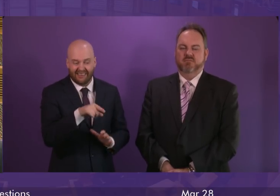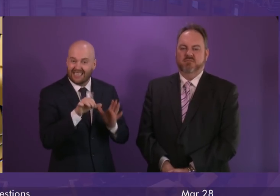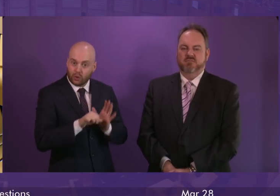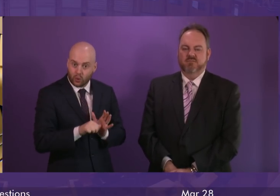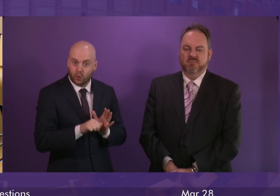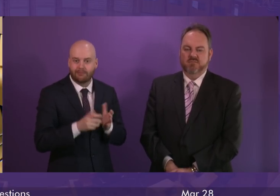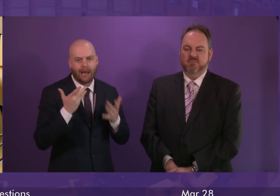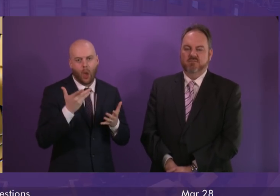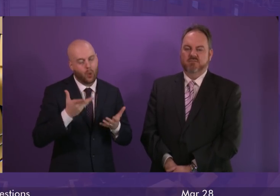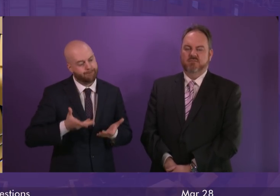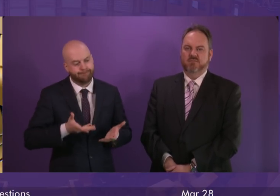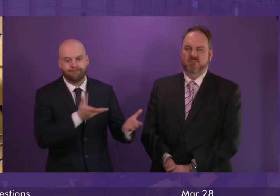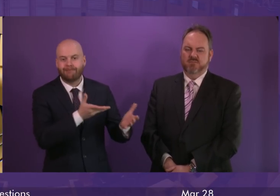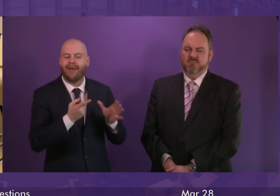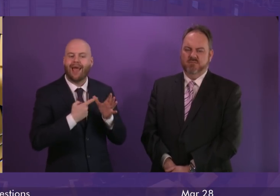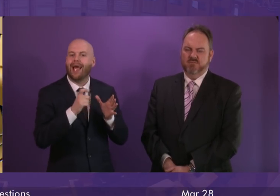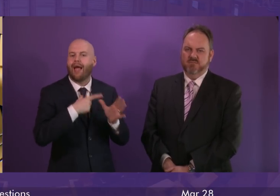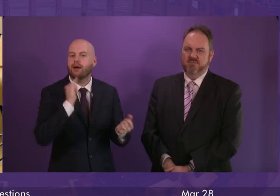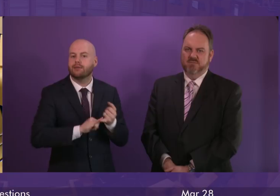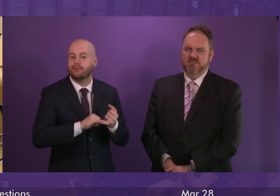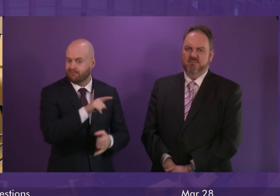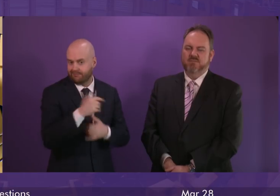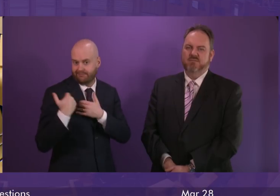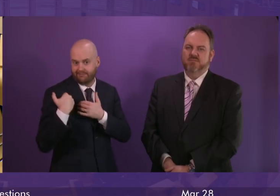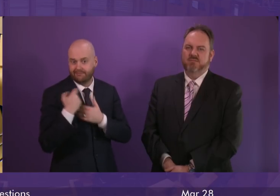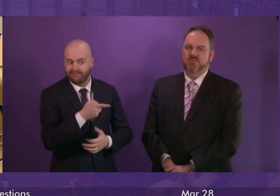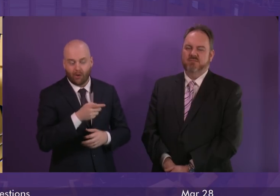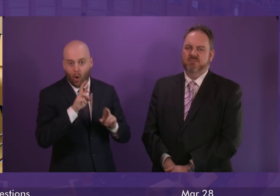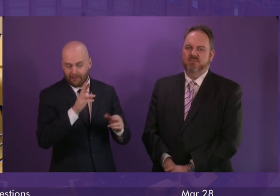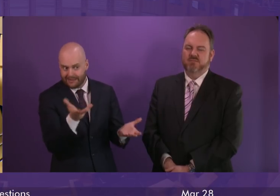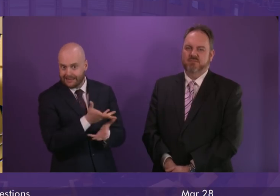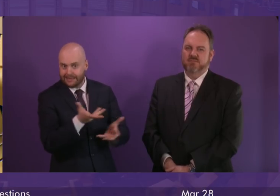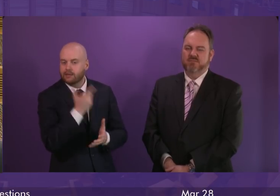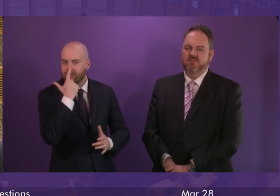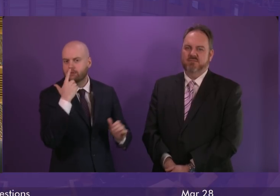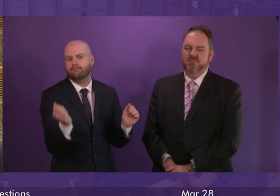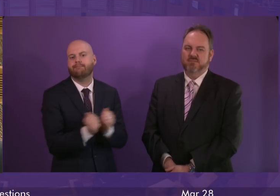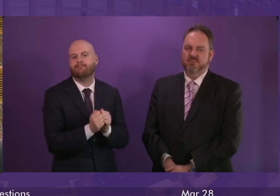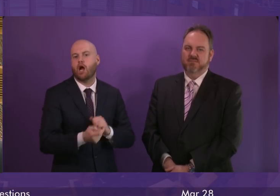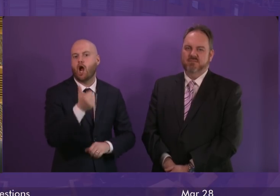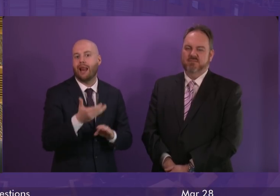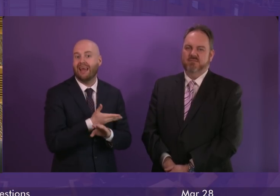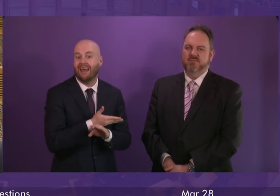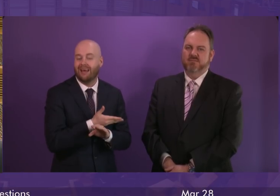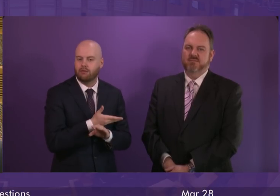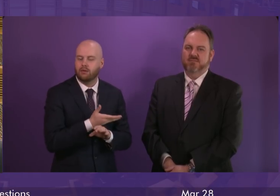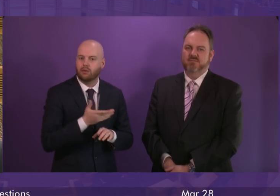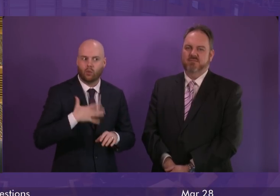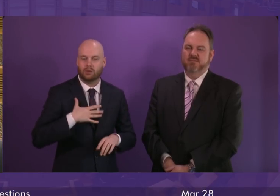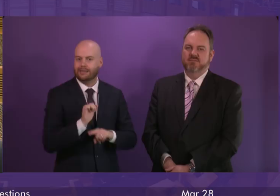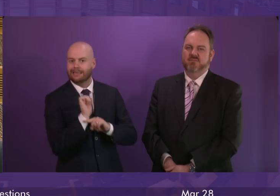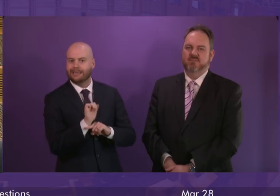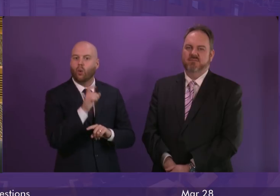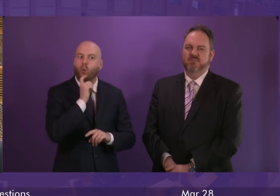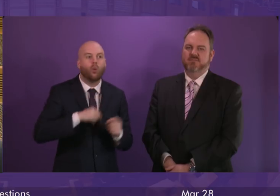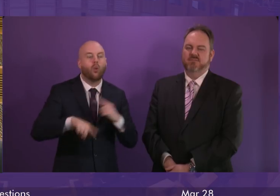to ACAS and I hope very much that we will see an early resolution of it so that the travelling public do not suffer